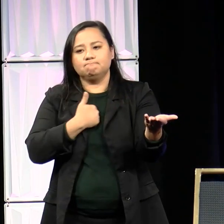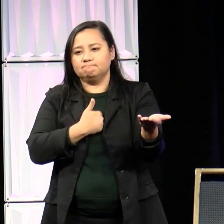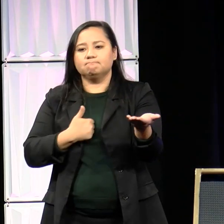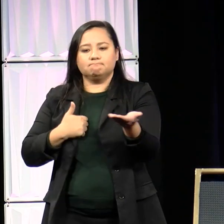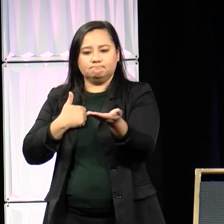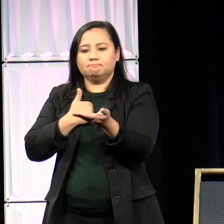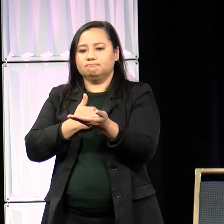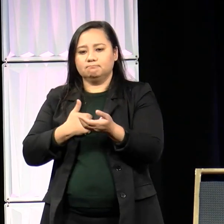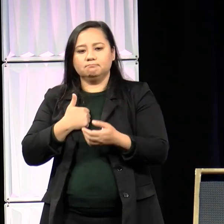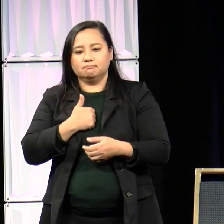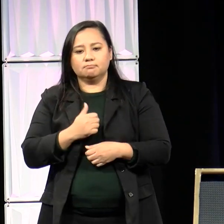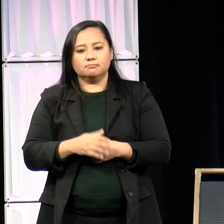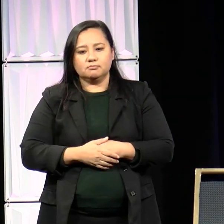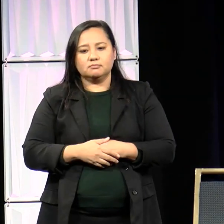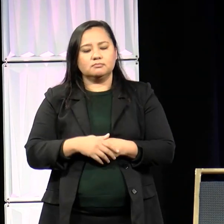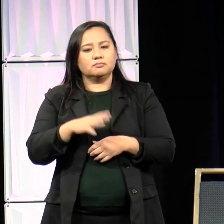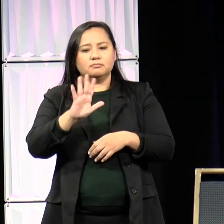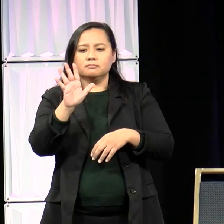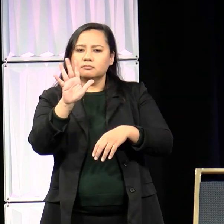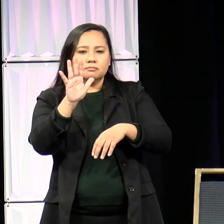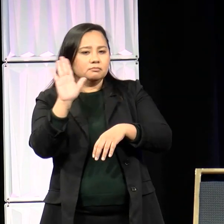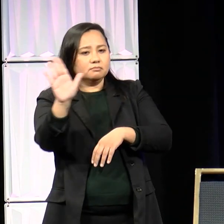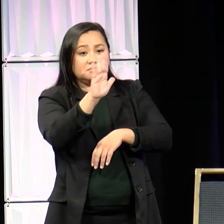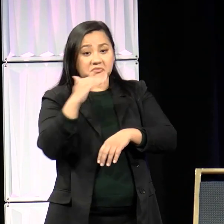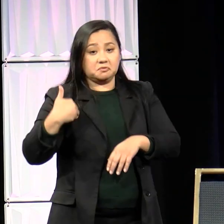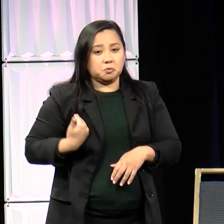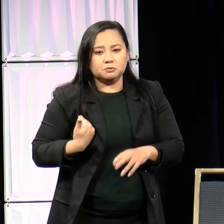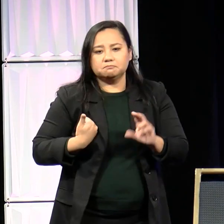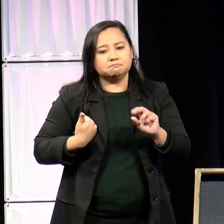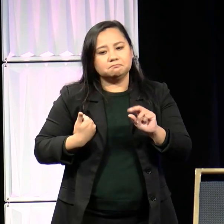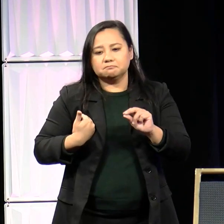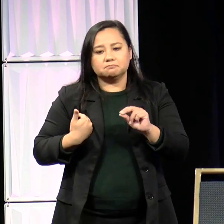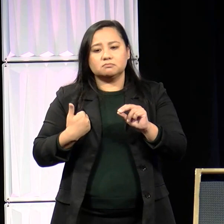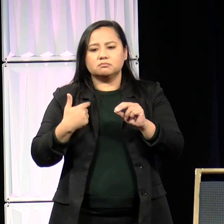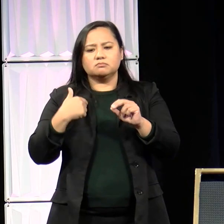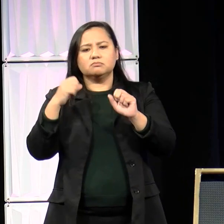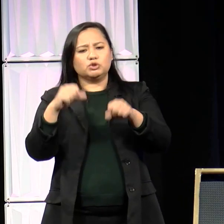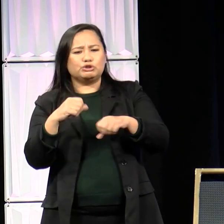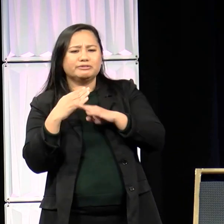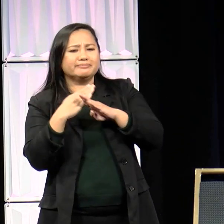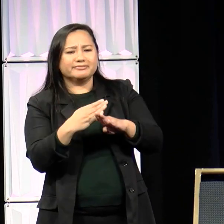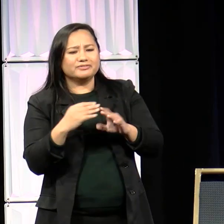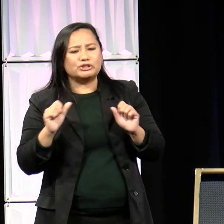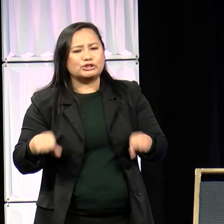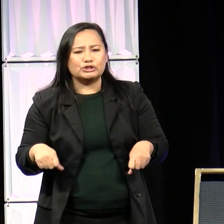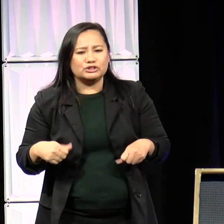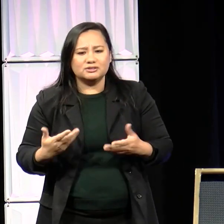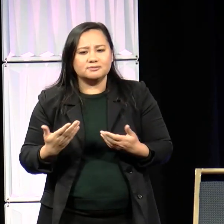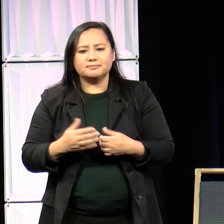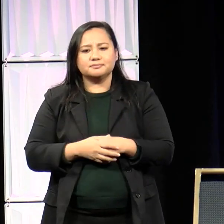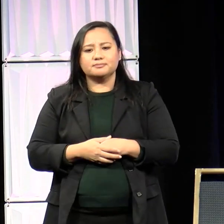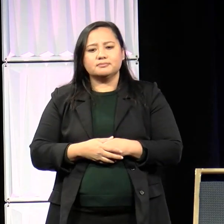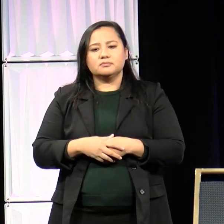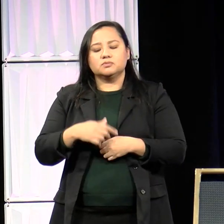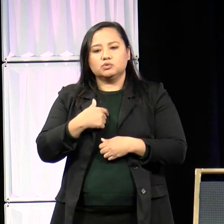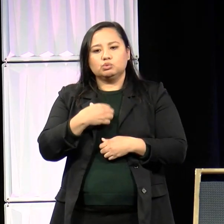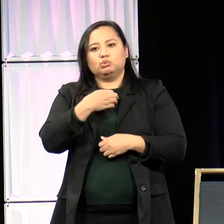It wasn't your fault, and it was preventable. I wish that the adults in your life